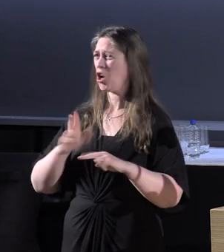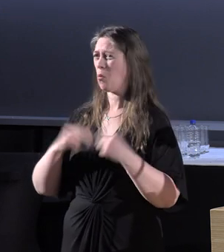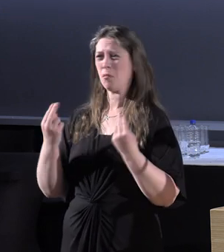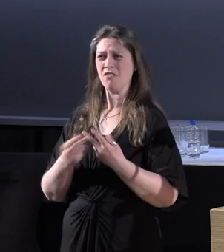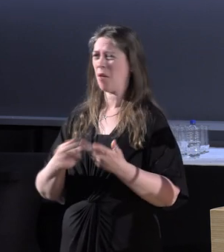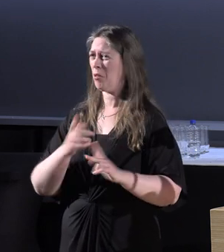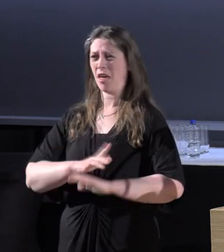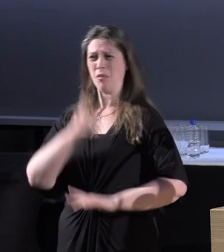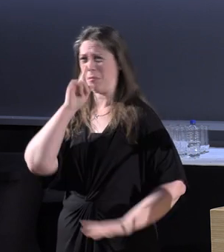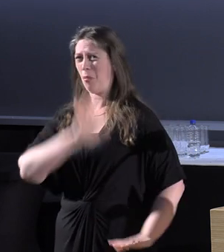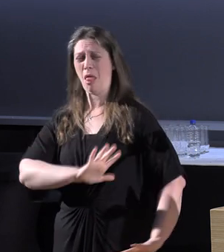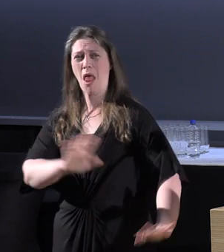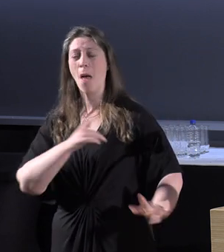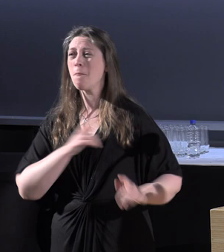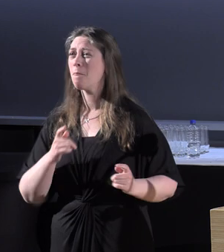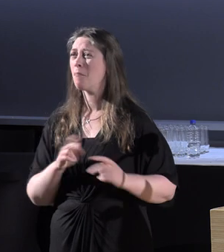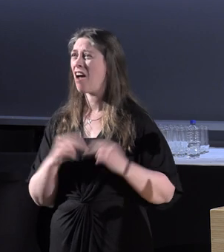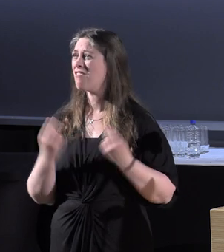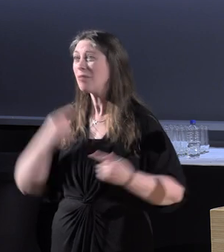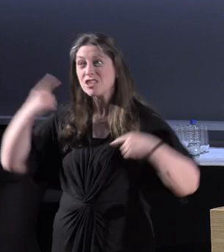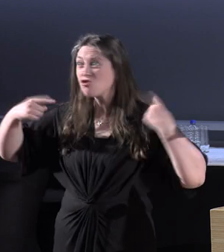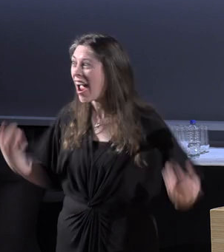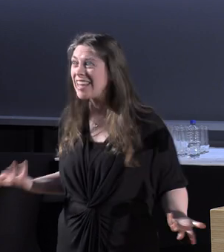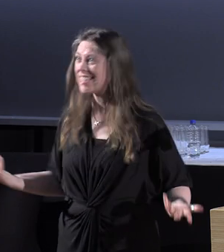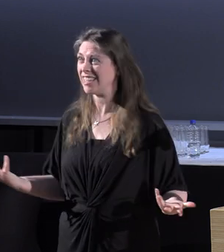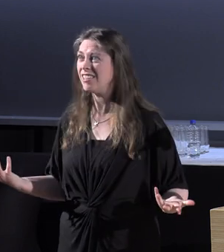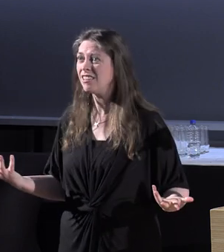anyone else because my family's already crazy.